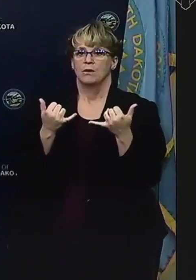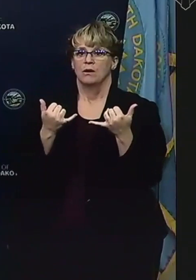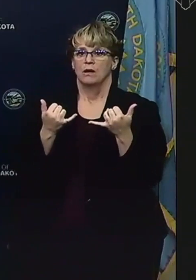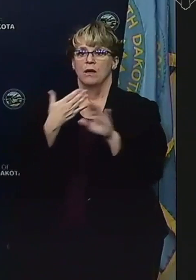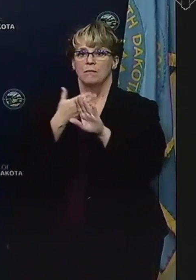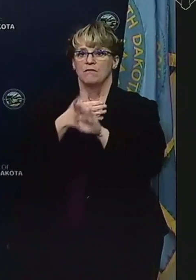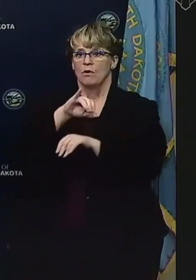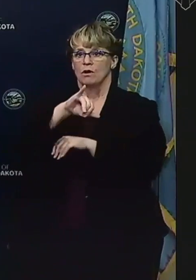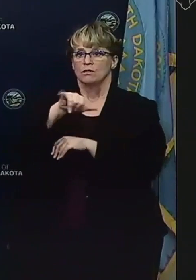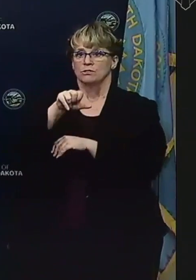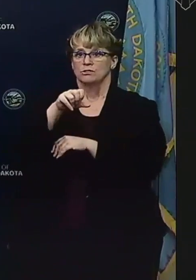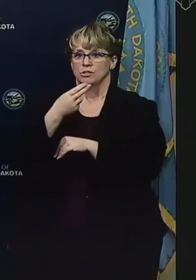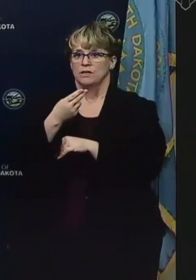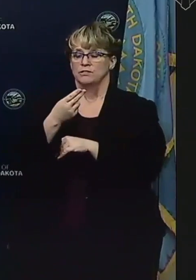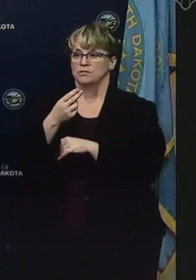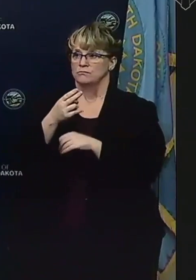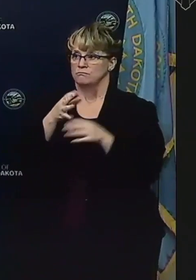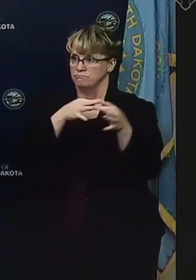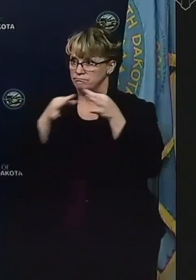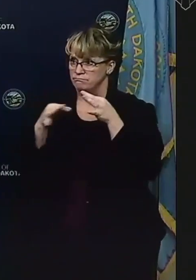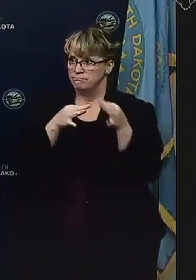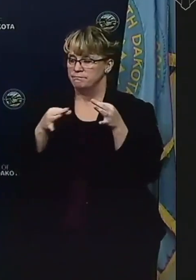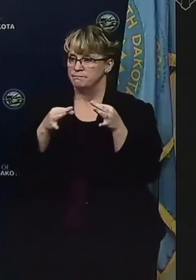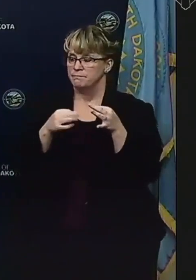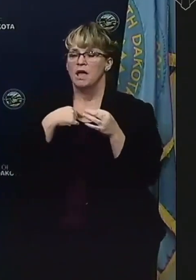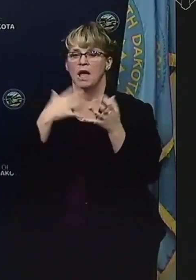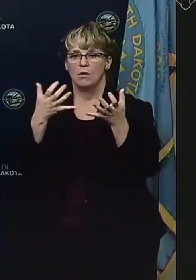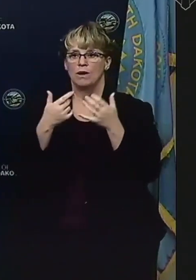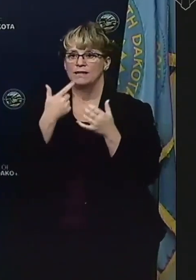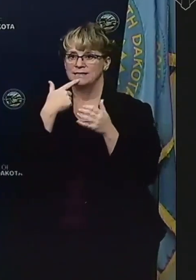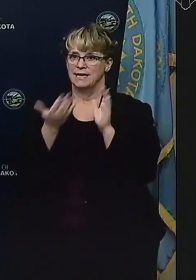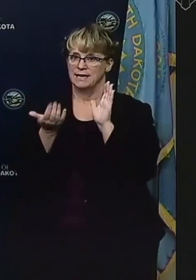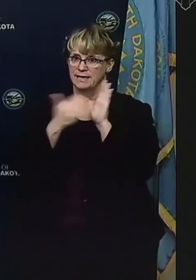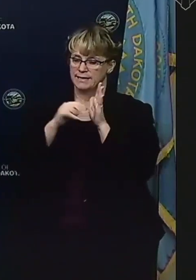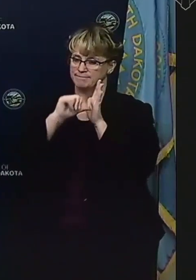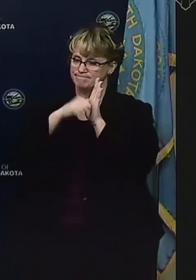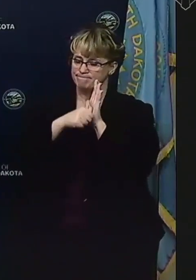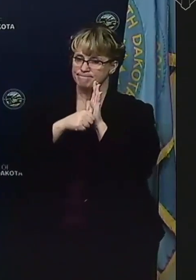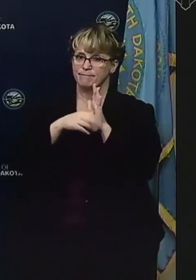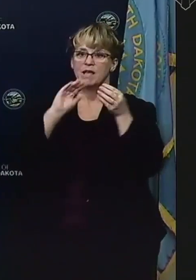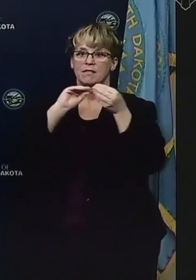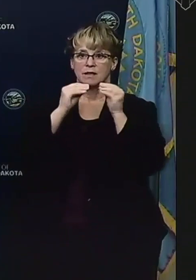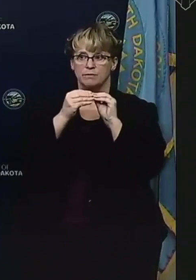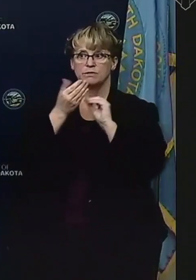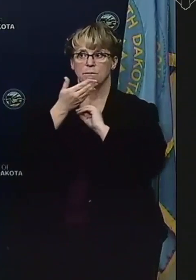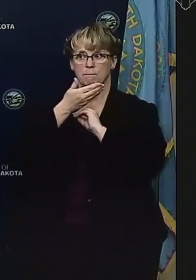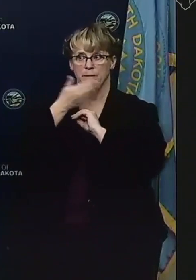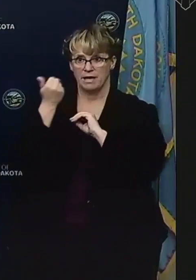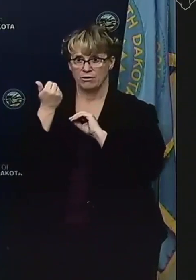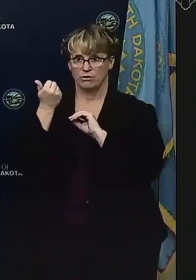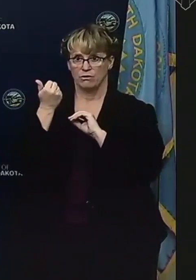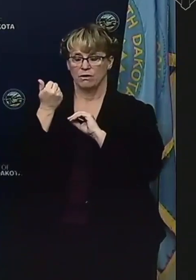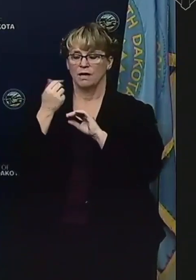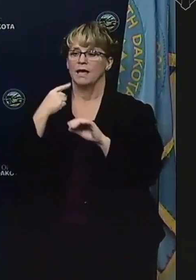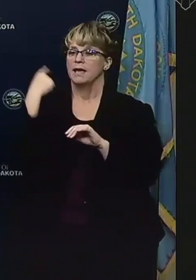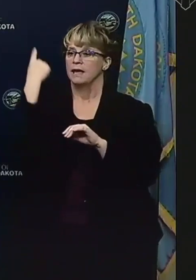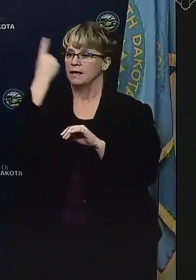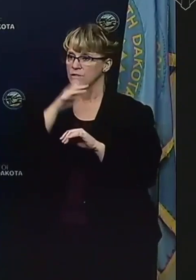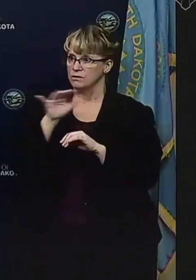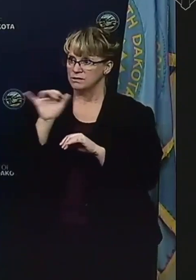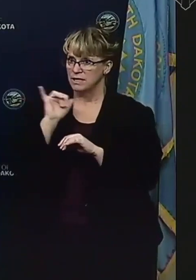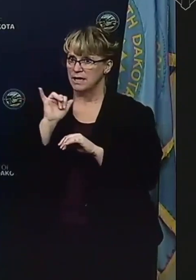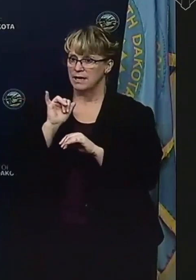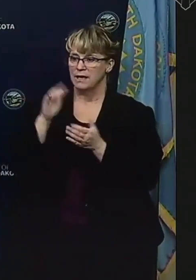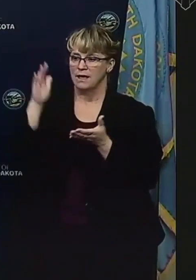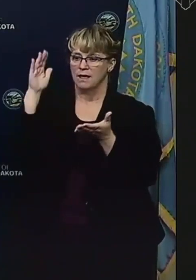walk you through the current projections of what we're seeing, I want to reiterate that the numbers look better. It looks like we're going